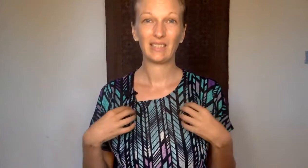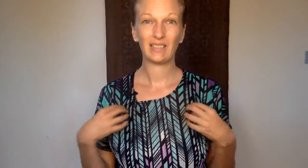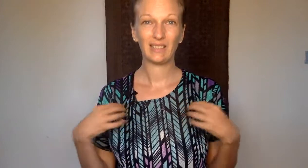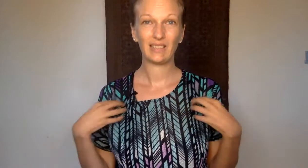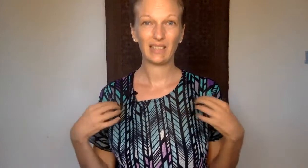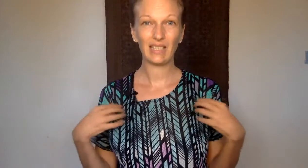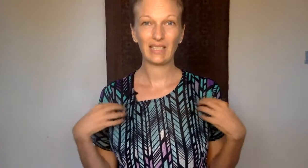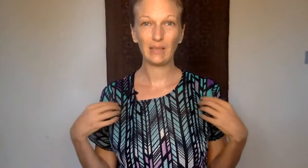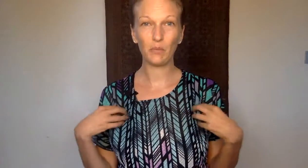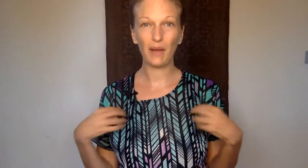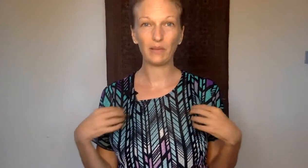Nice deep breath.